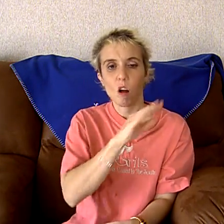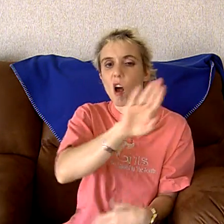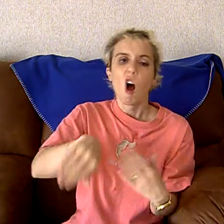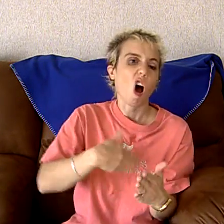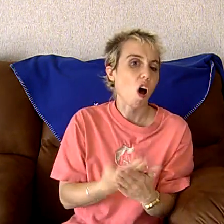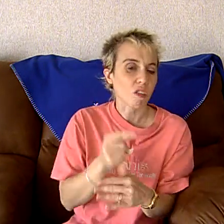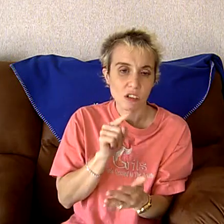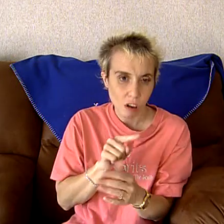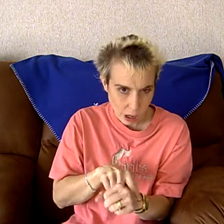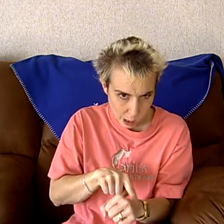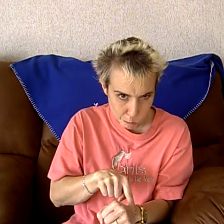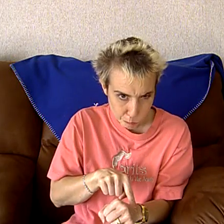All the time.